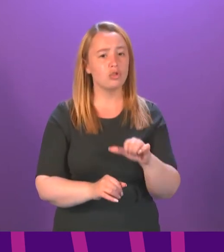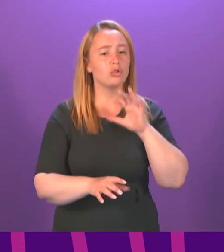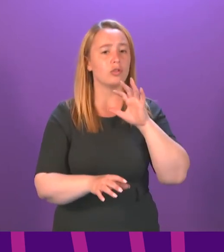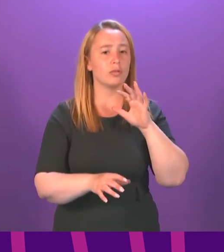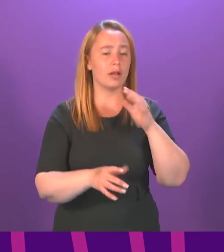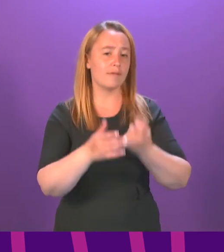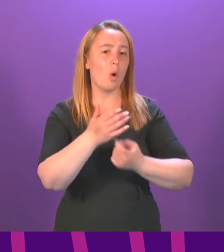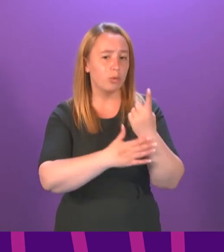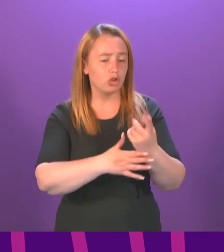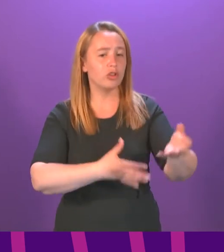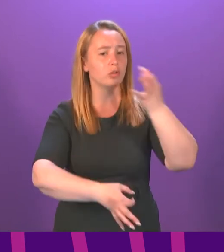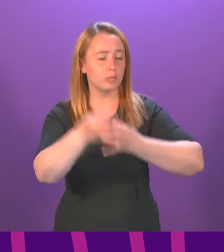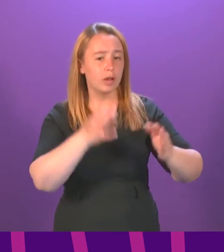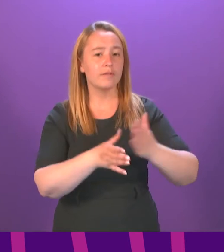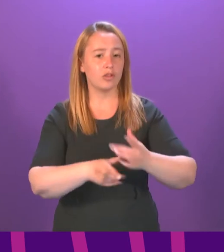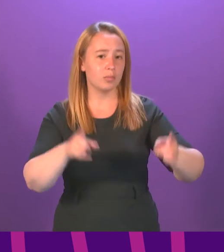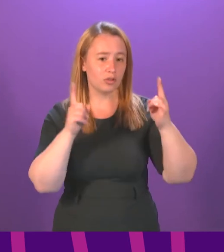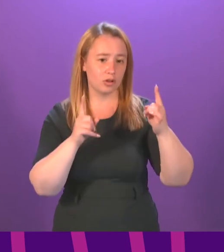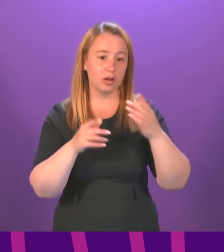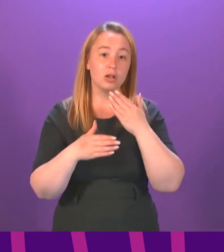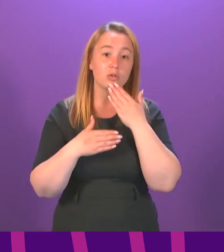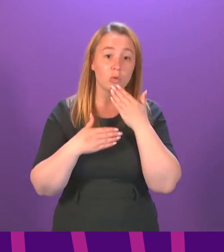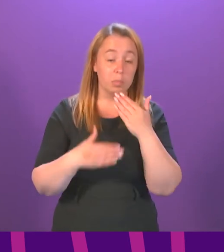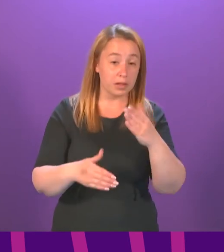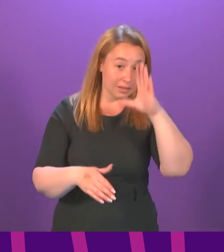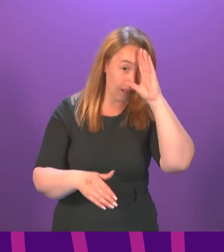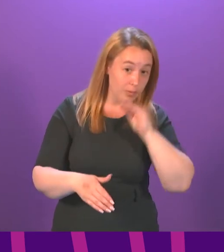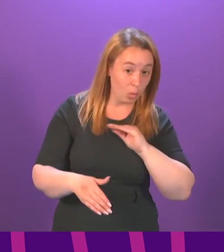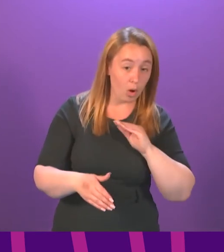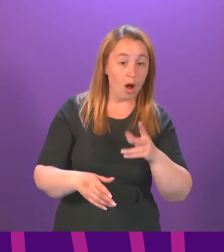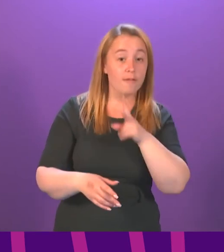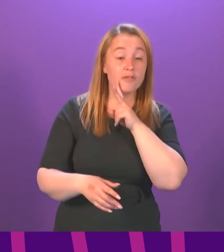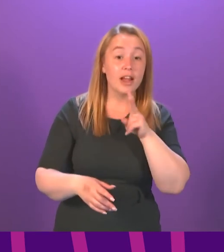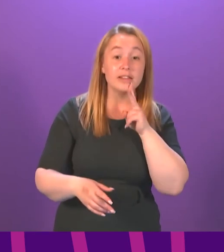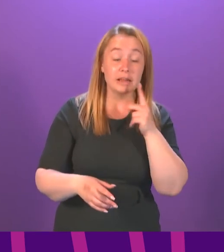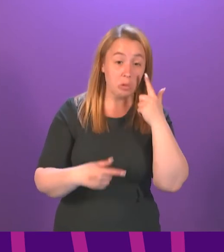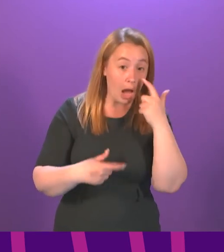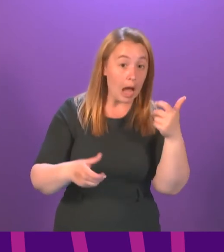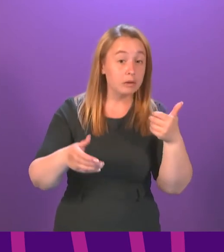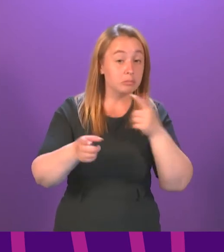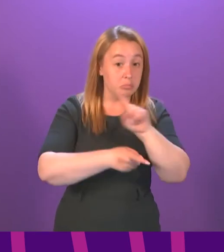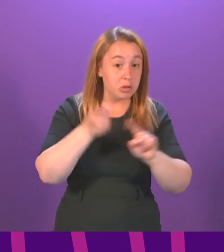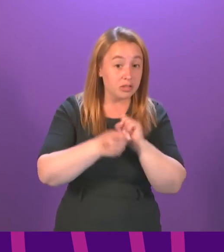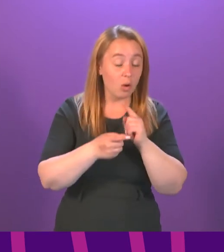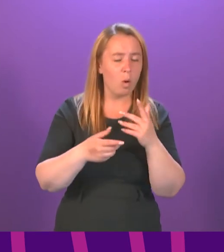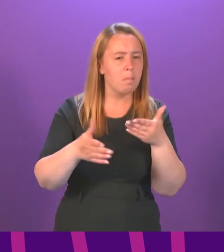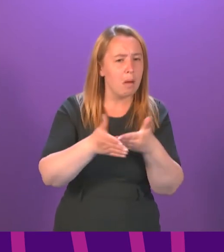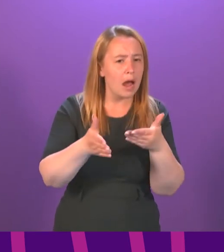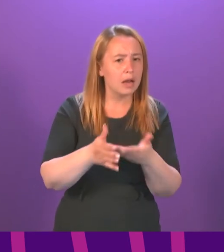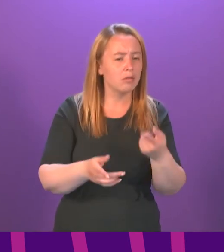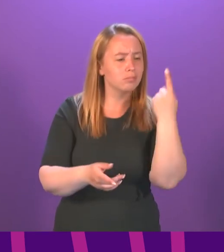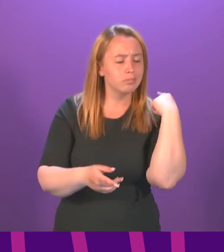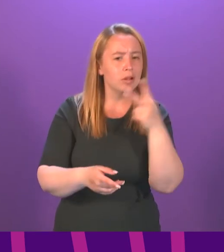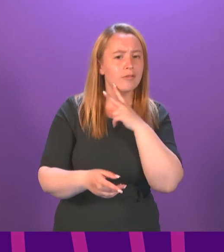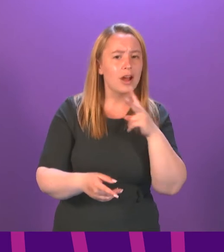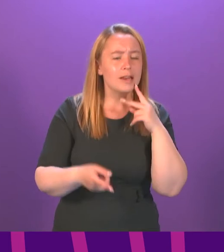so in good time. Presiding officer, would be grateful if you can confirm there is no barrier to parliament meeting on a Friday or to the Scottish Government requesting parliamentary time for urgent